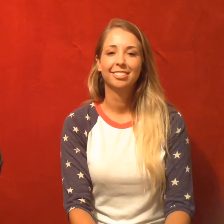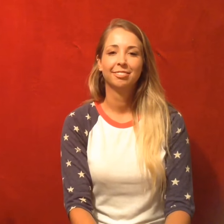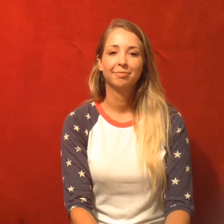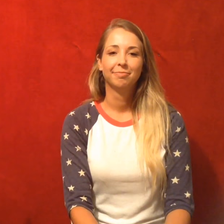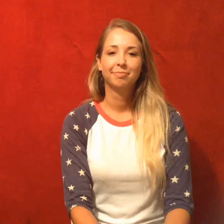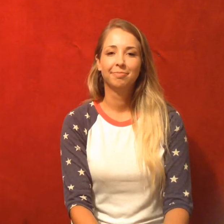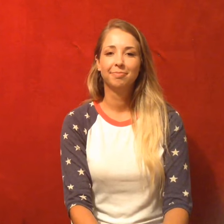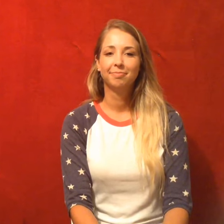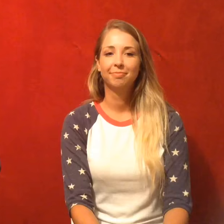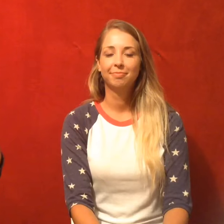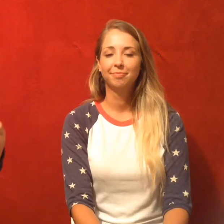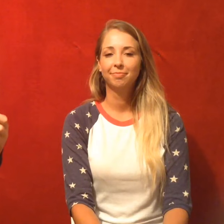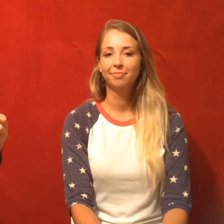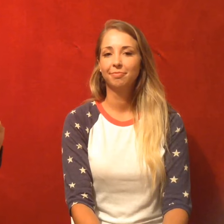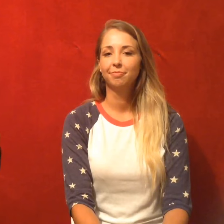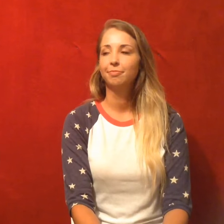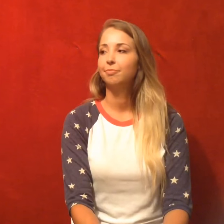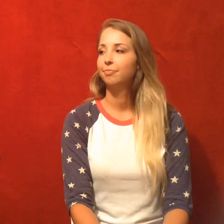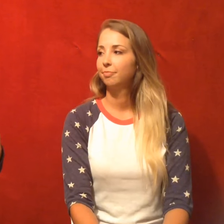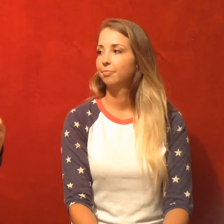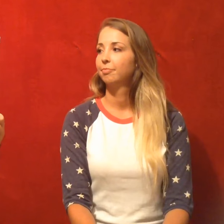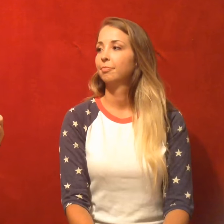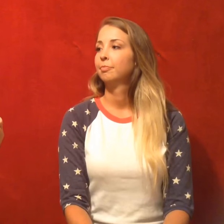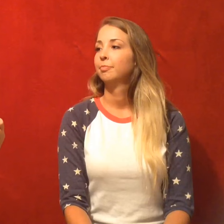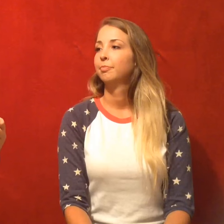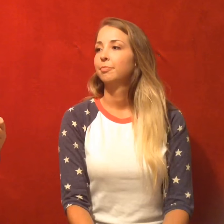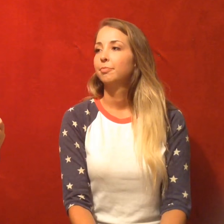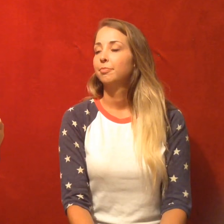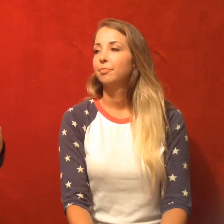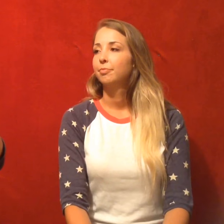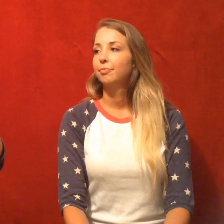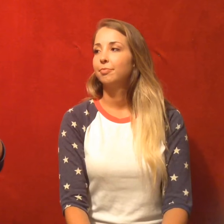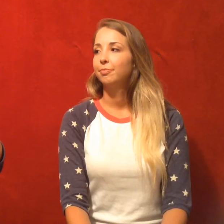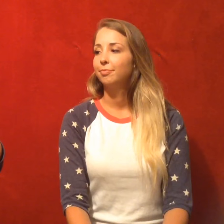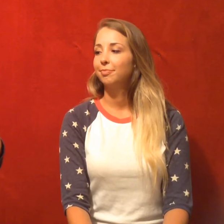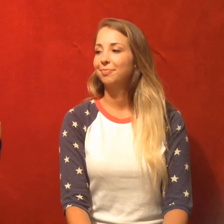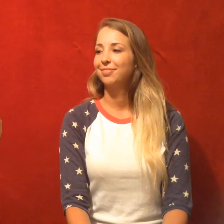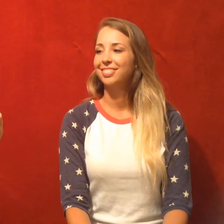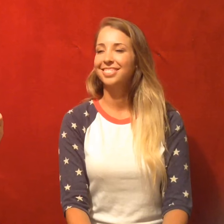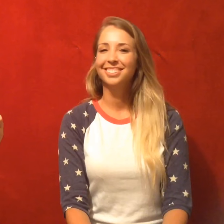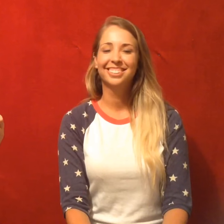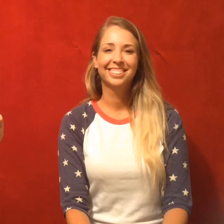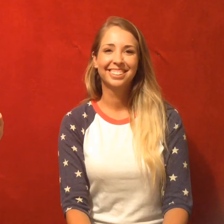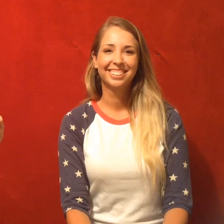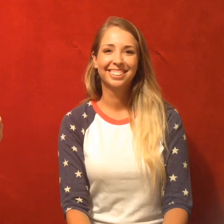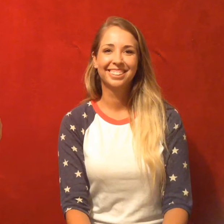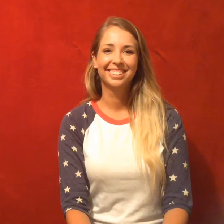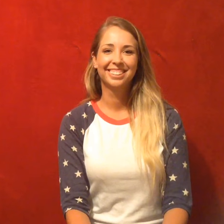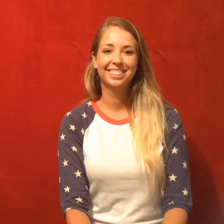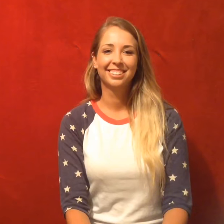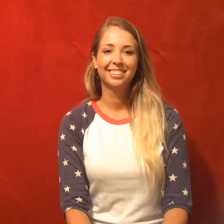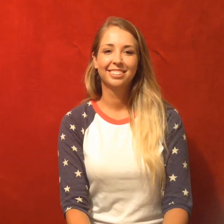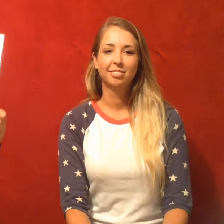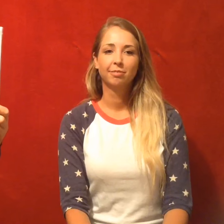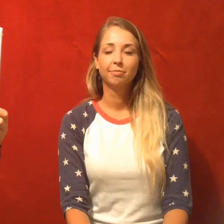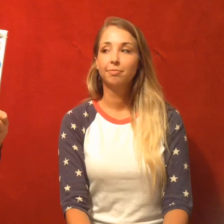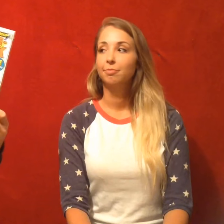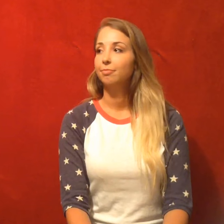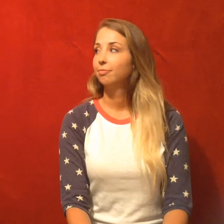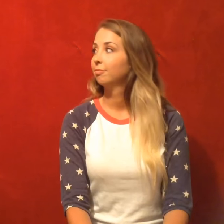said. This is the first She-Hulk. This is the origin story. And all that good stuff of She-Hulk. And who knows. She might be in